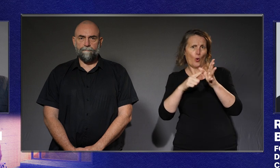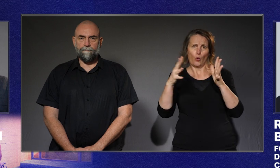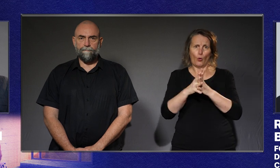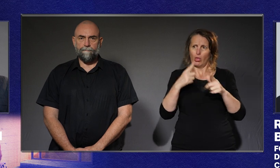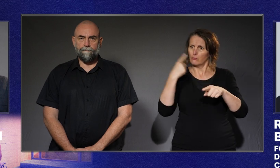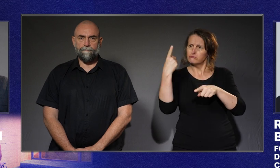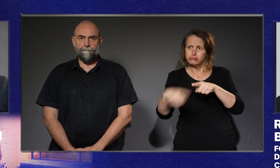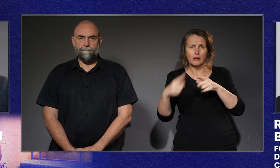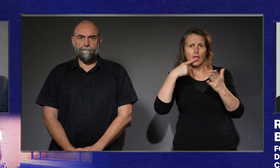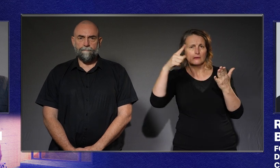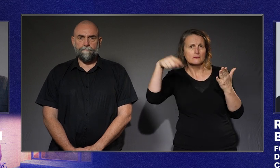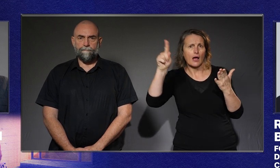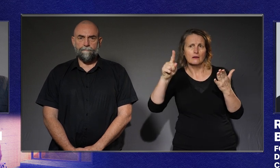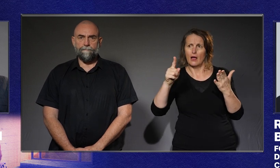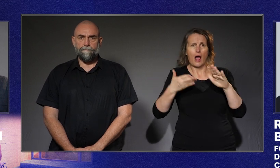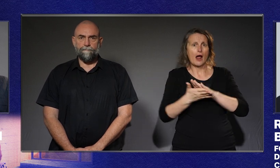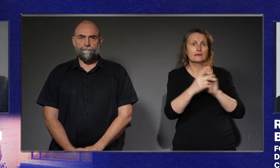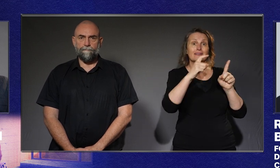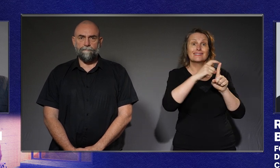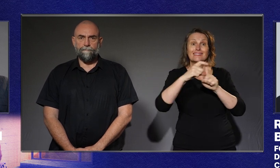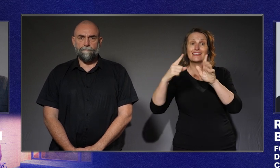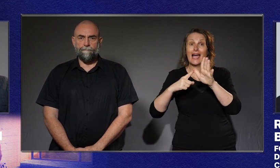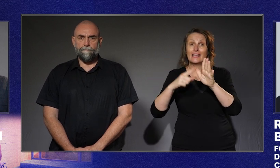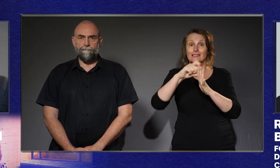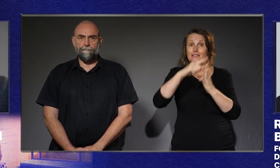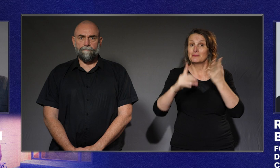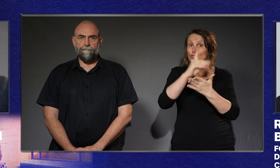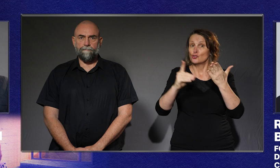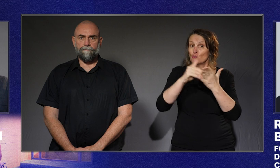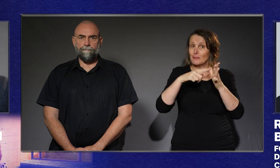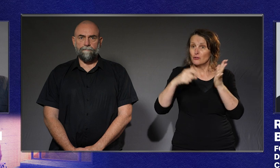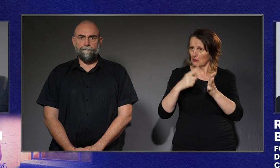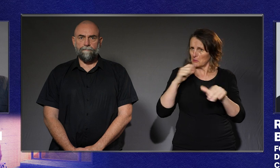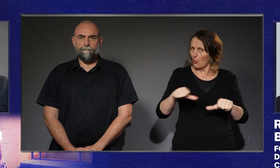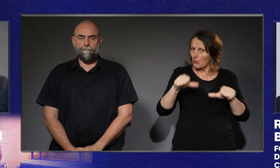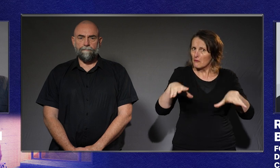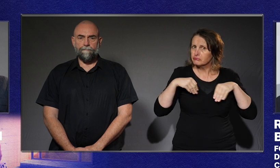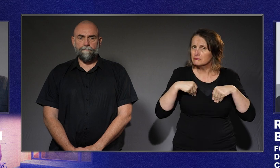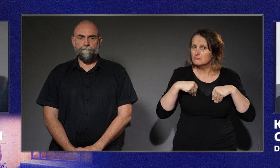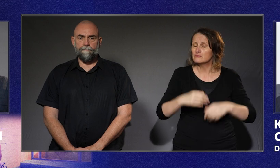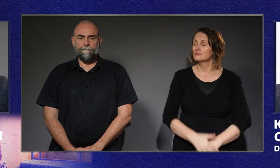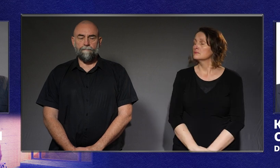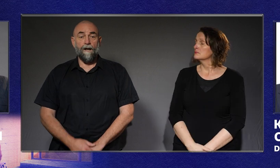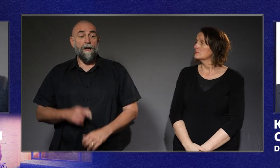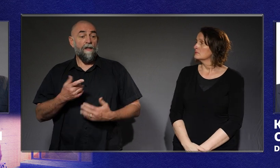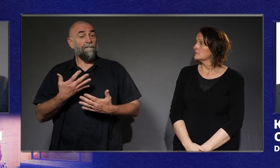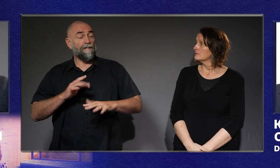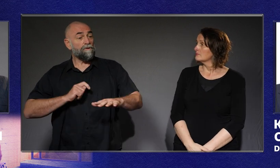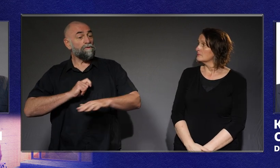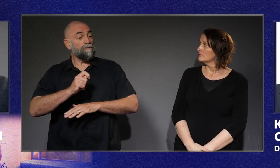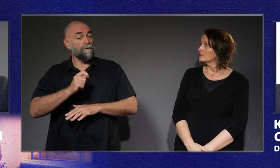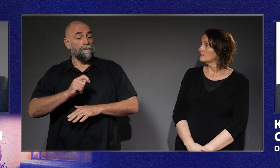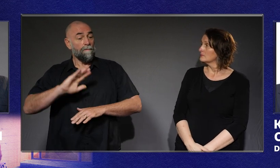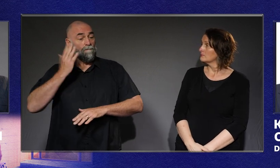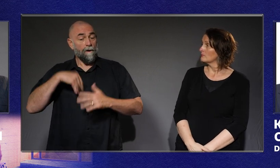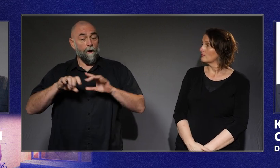under the Federal Disability Discrimination Act. This wasn't the first Access to Premises case in Australia. Kevin Cox, he's from